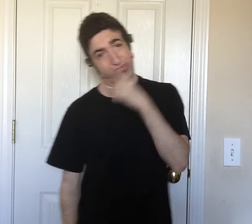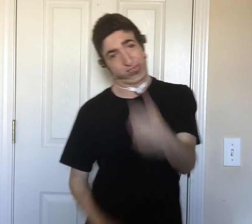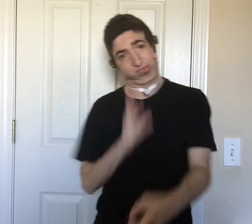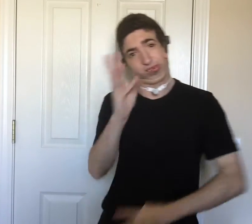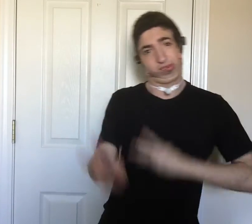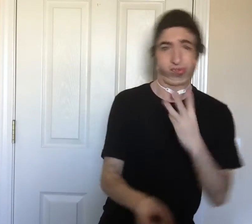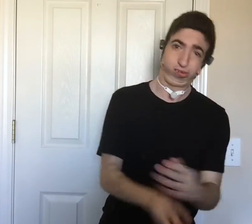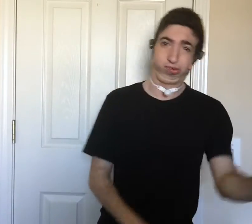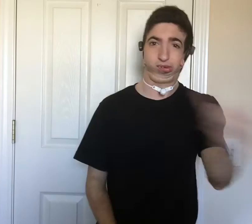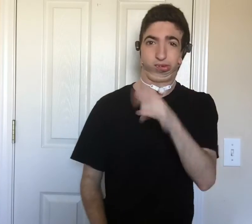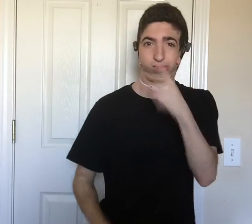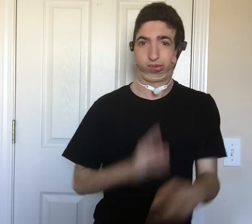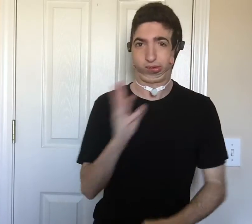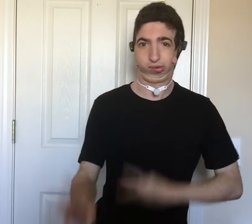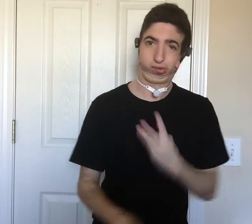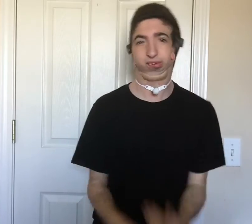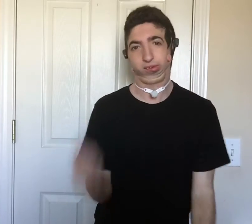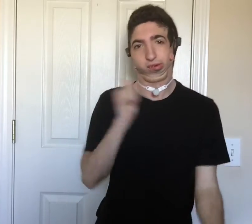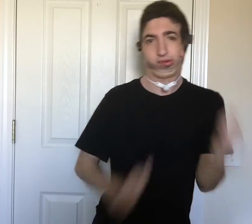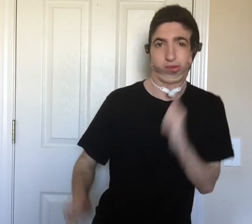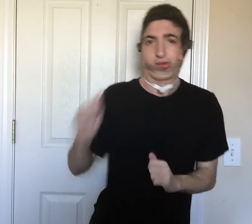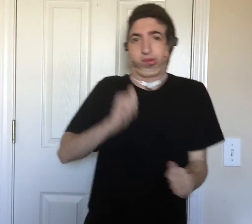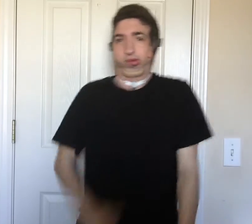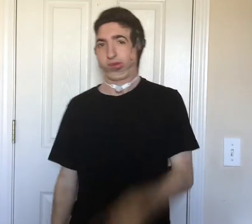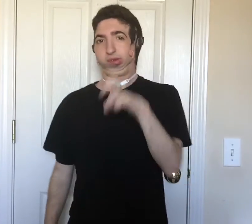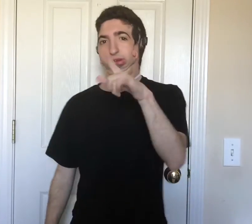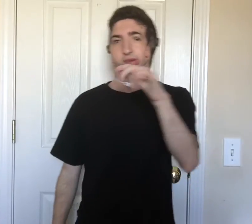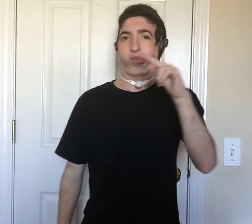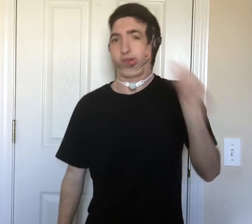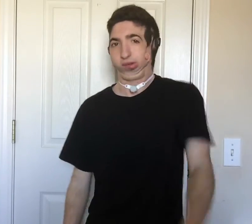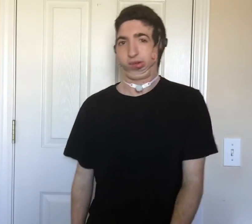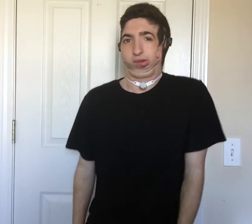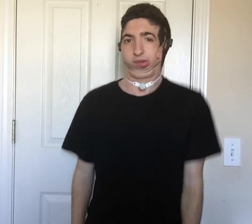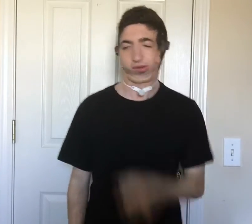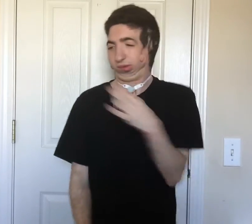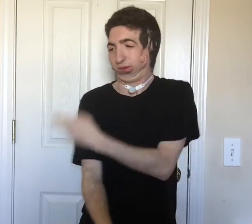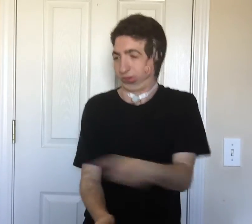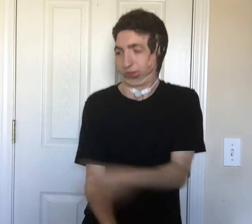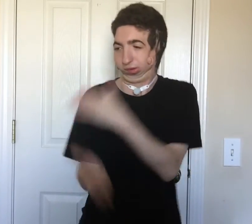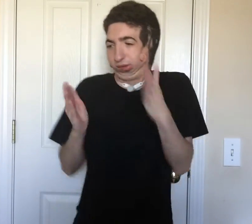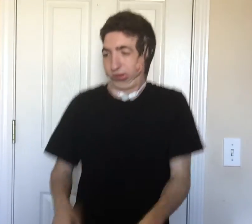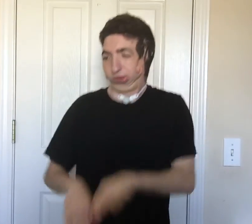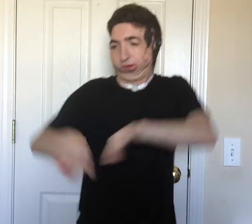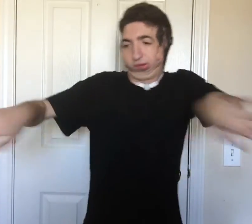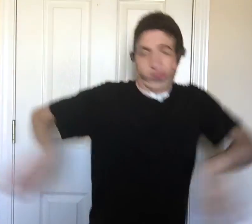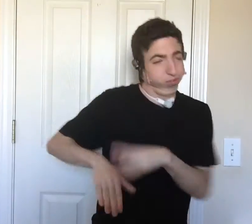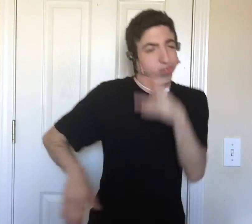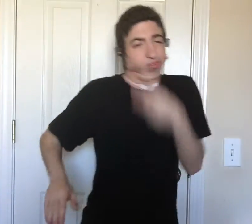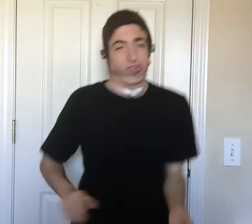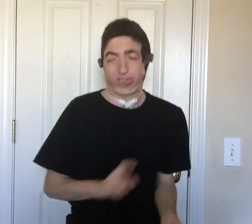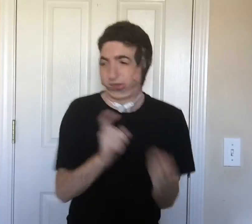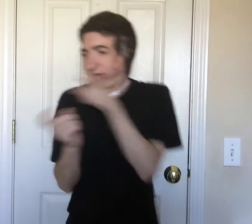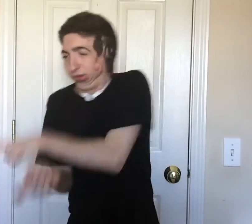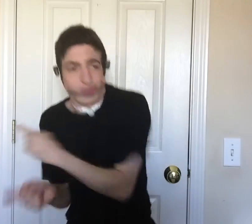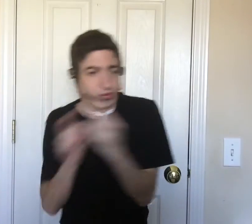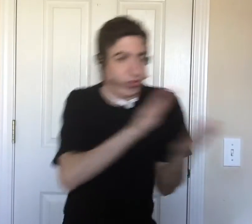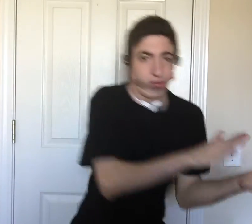world's kind of like real world. And it's drama. So you are Spetlana. And I'm just a rhymer. Swimming in the water. Trying to dodge the piranha.